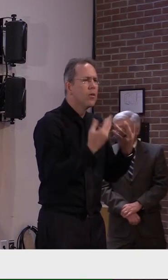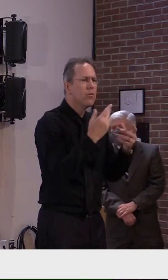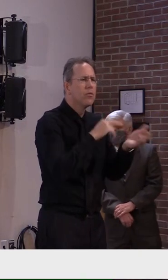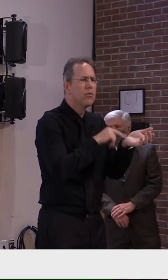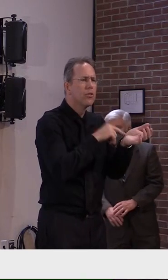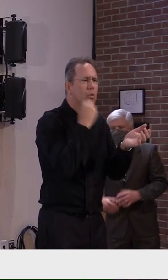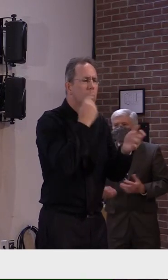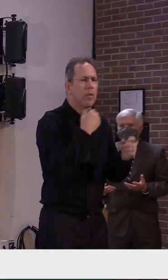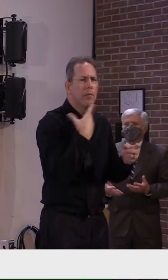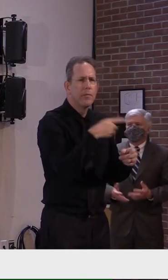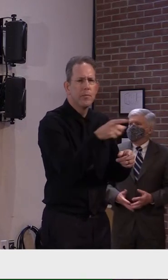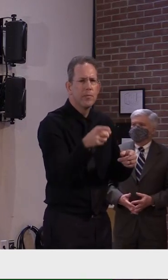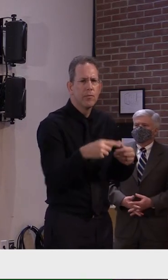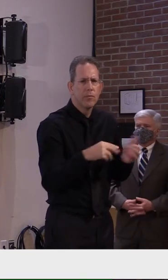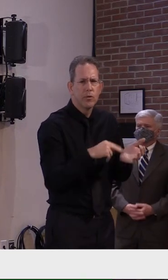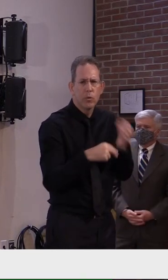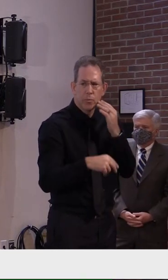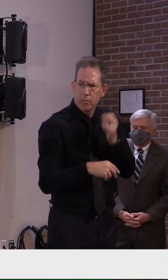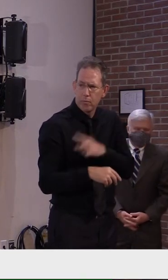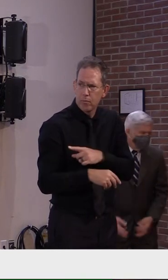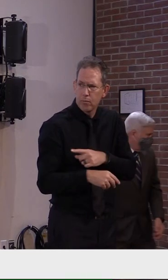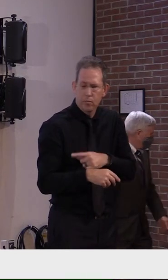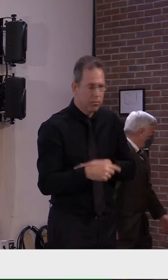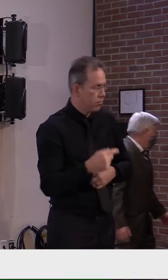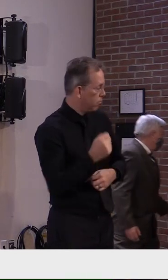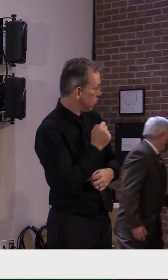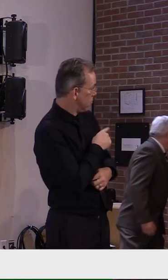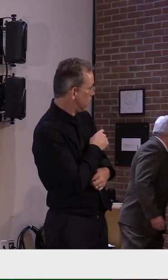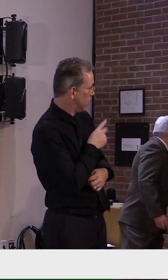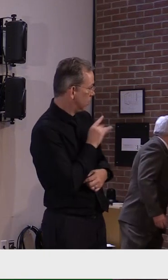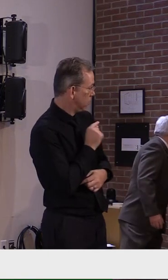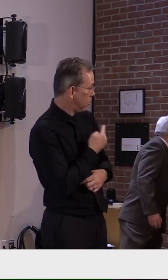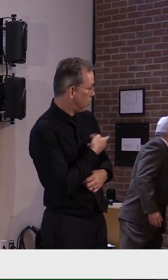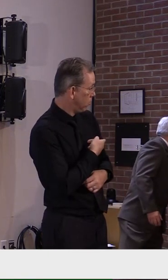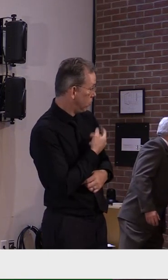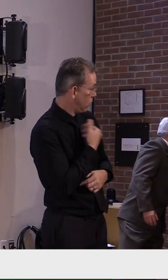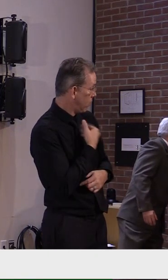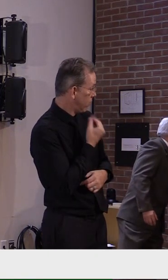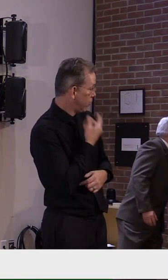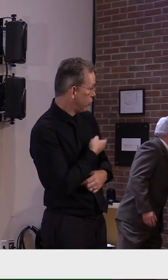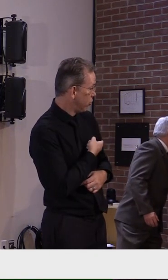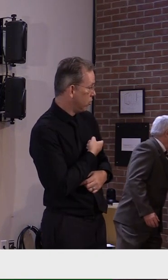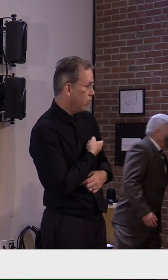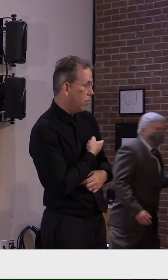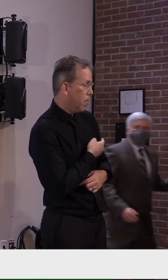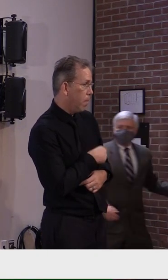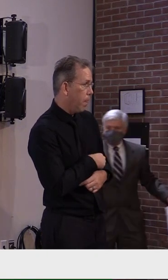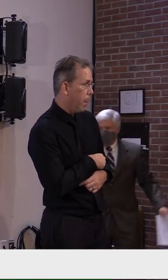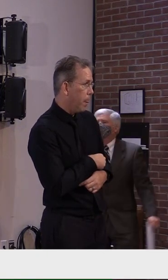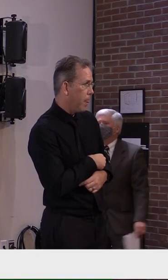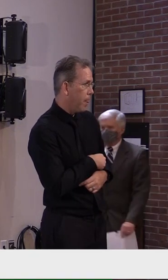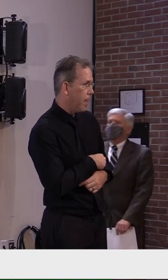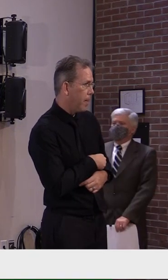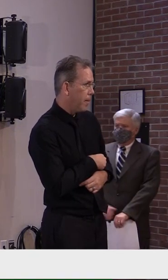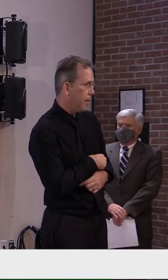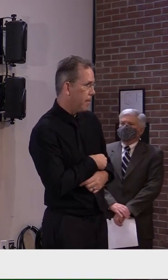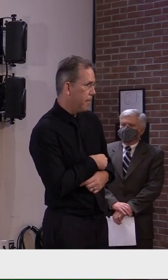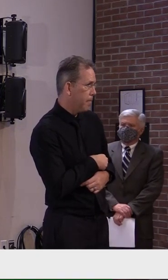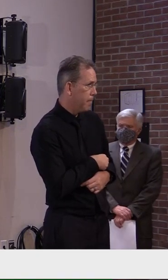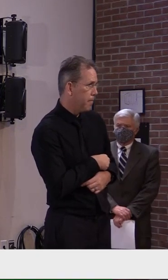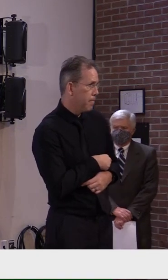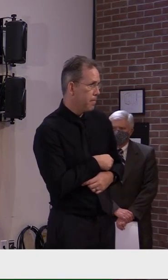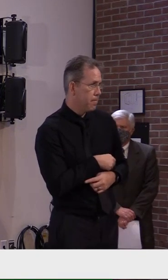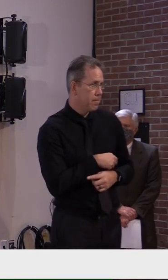I'm not sure that we have that information here, Katie, but, um, Secretary Smith might be able to get back to you, um,